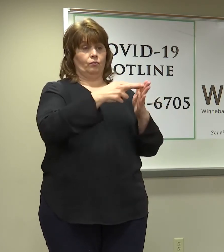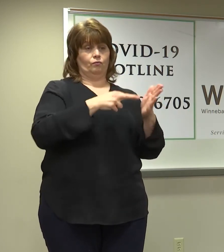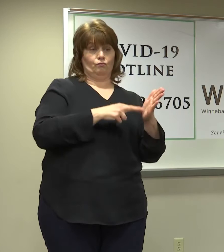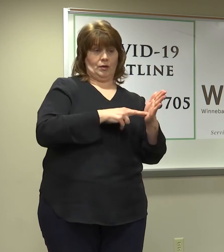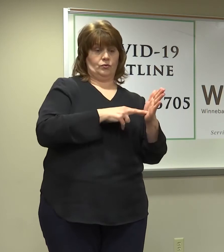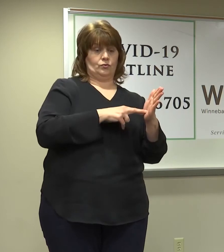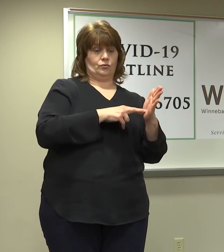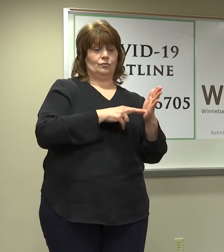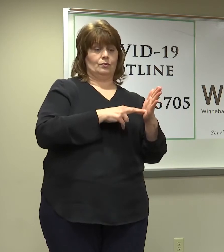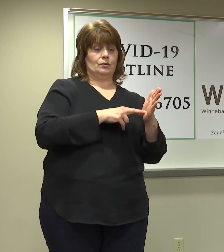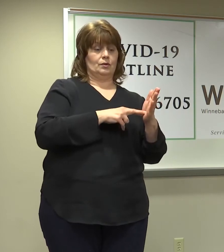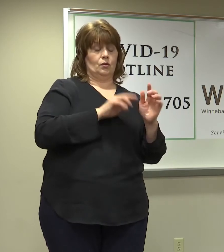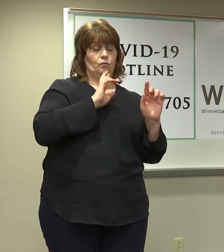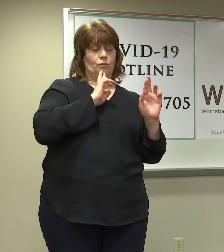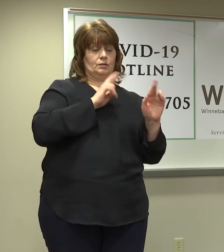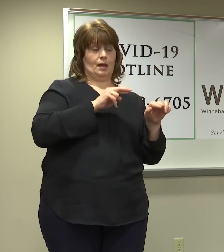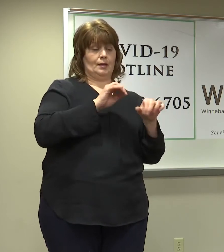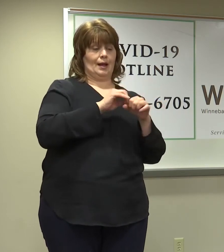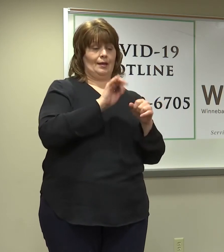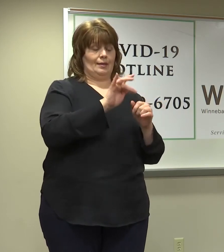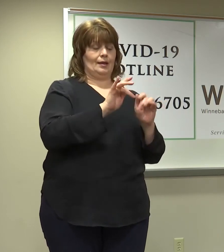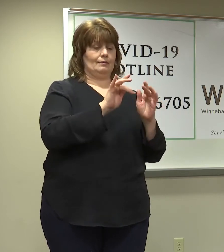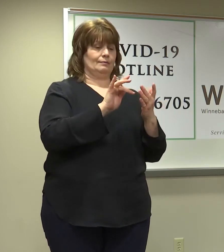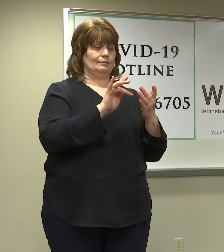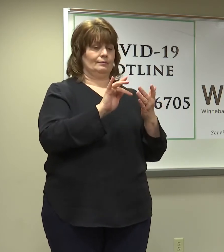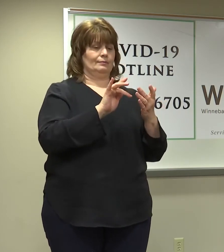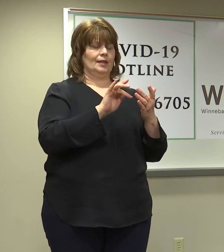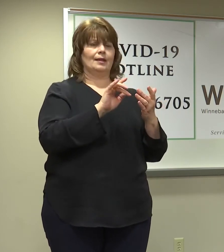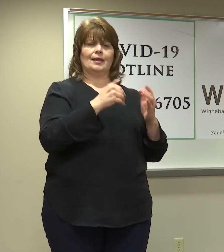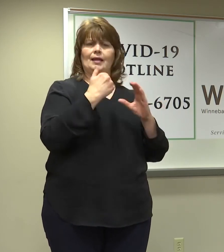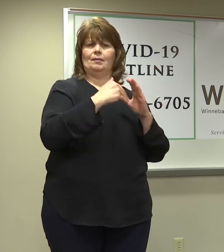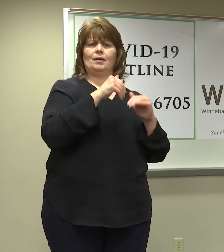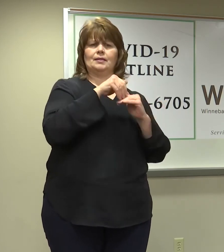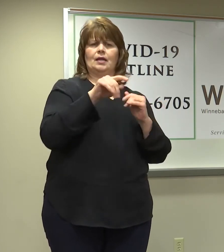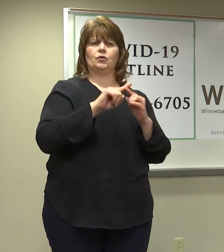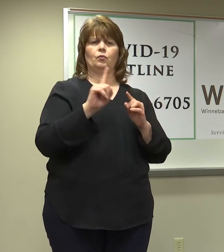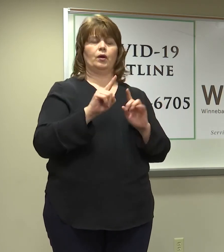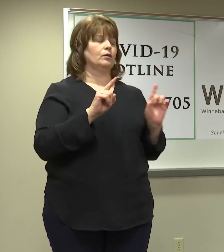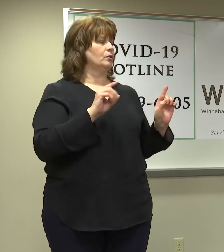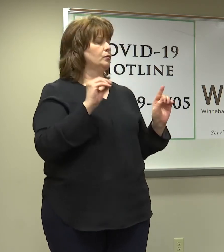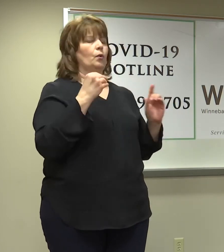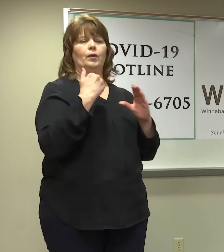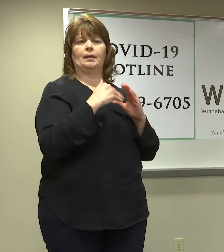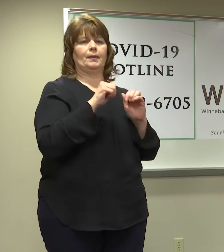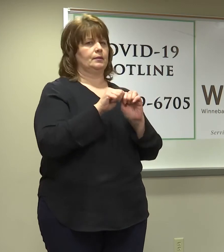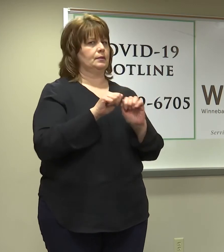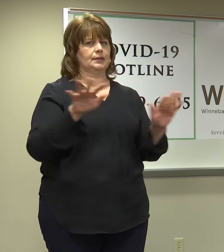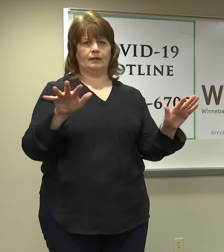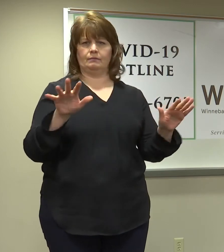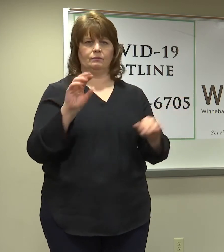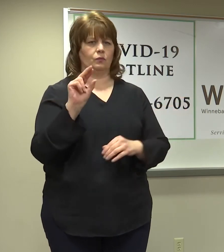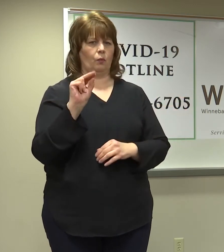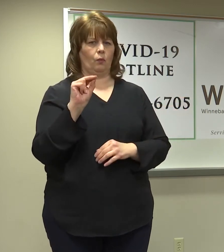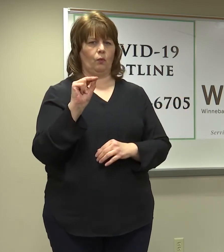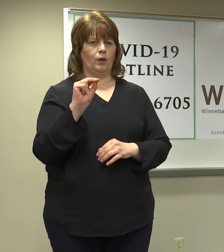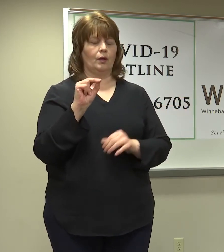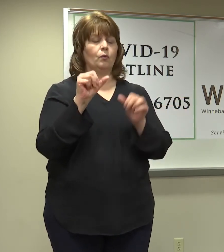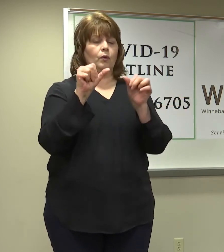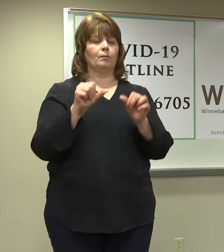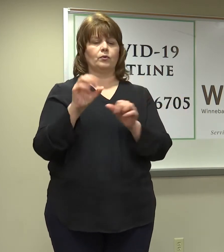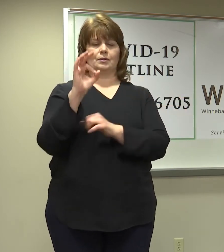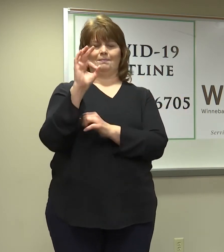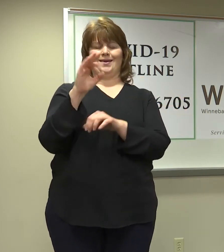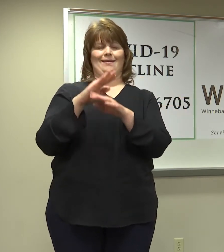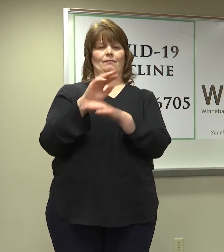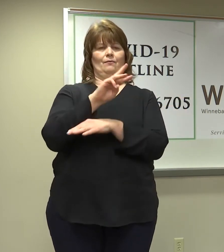responded to that. So, where was this sent out to? First of all, there was no email sent out. I want to be clear. We posted the button on